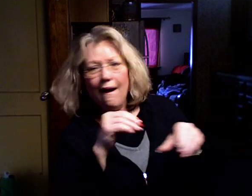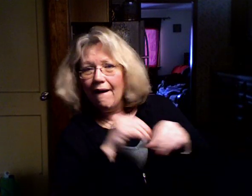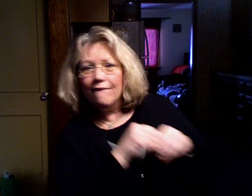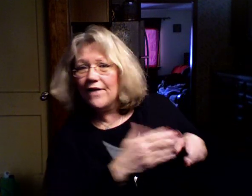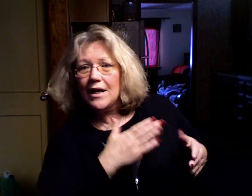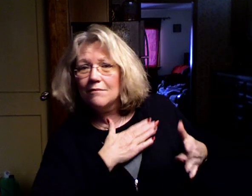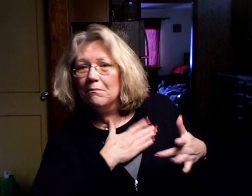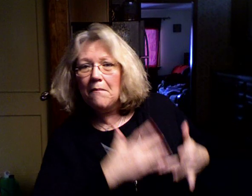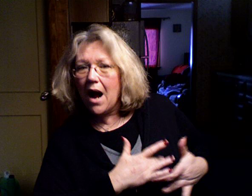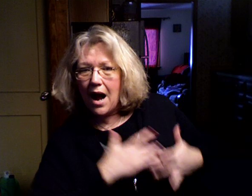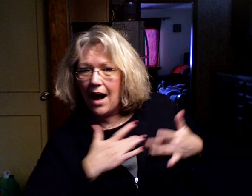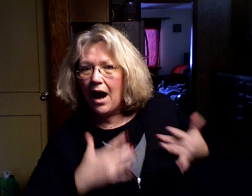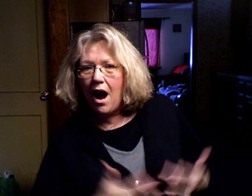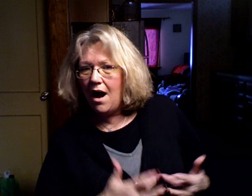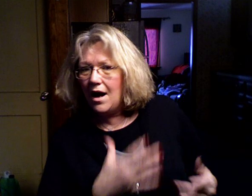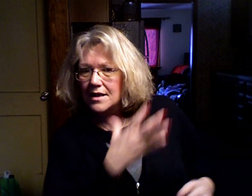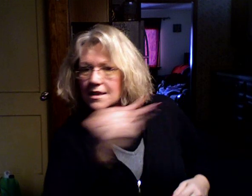Oh, my God.